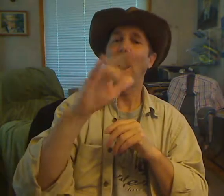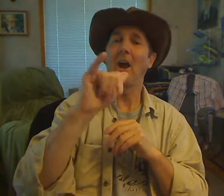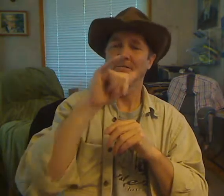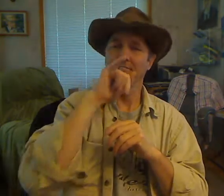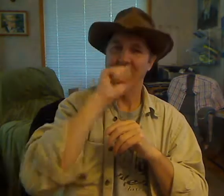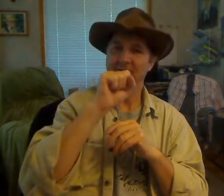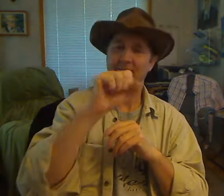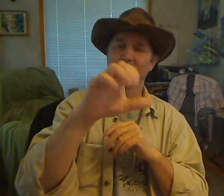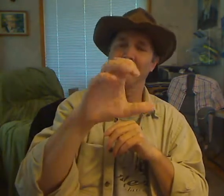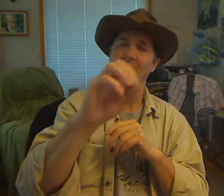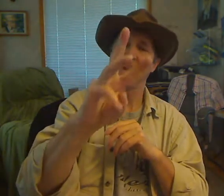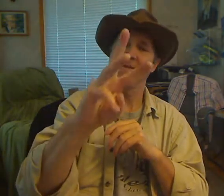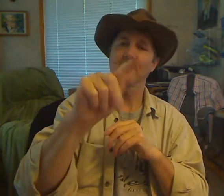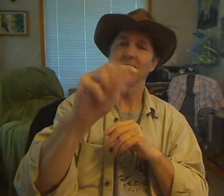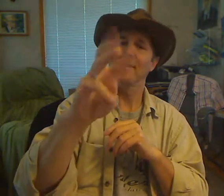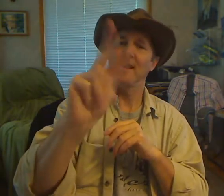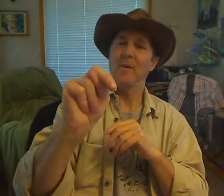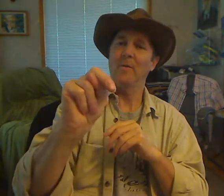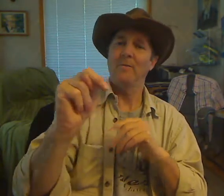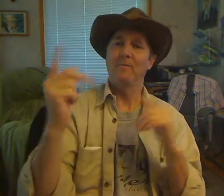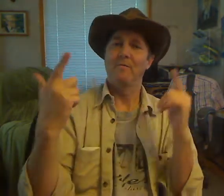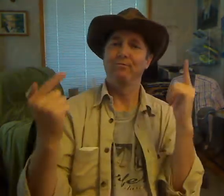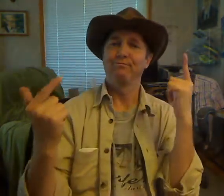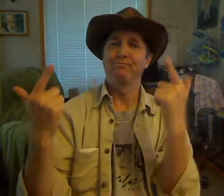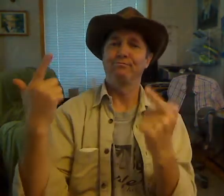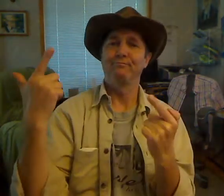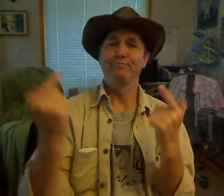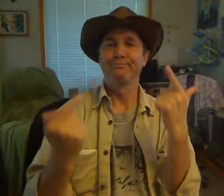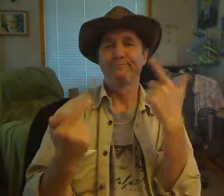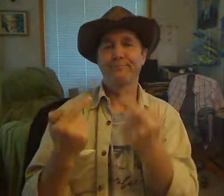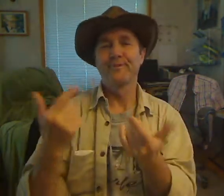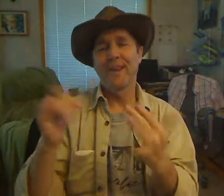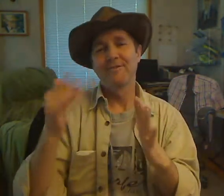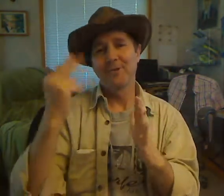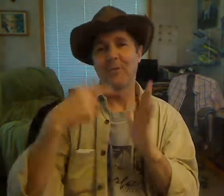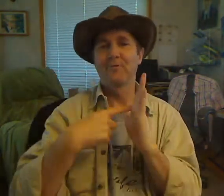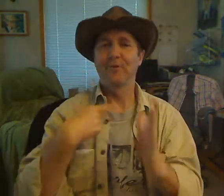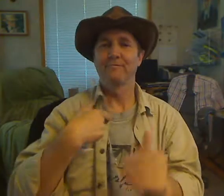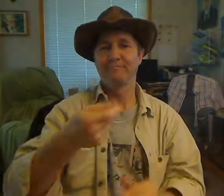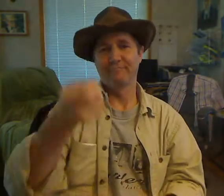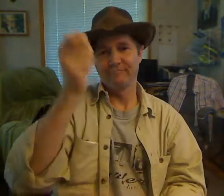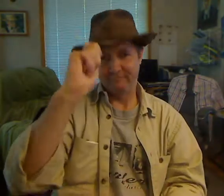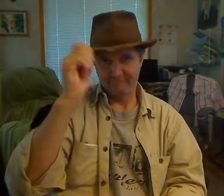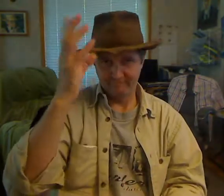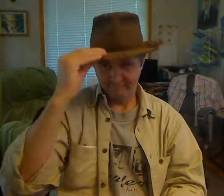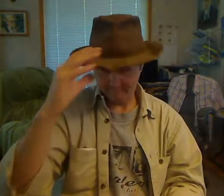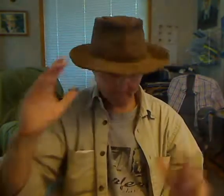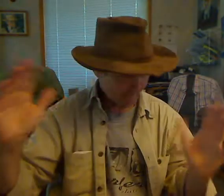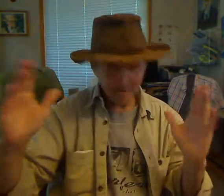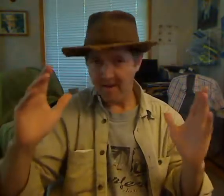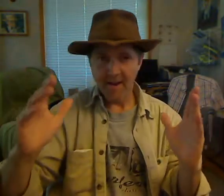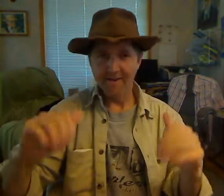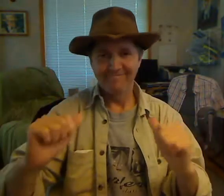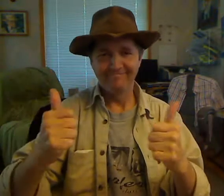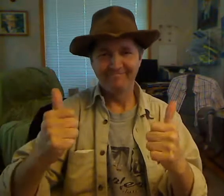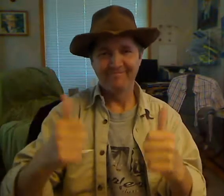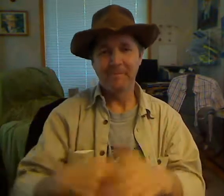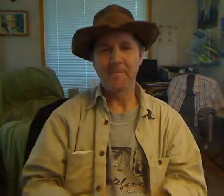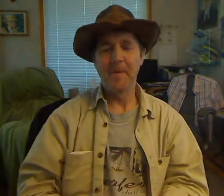be giving our money away. Just giving our money away to a retail store. Take the first step toward saving hundreds or even thousands of dollars on